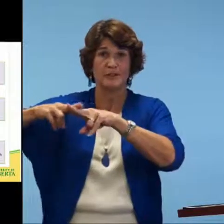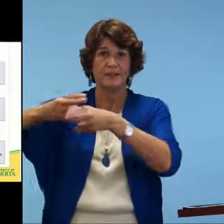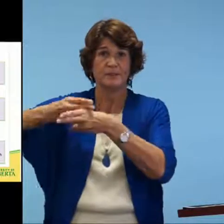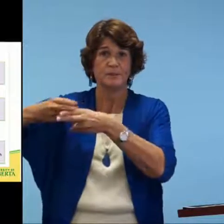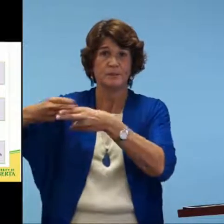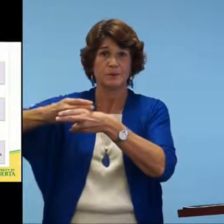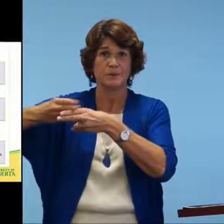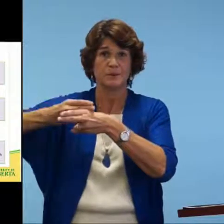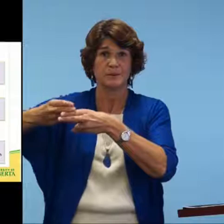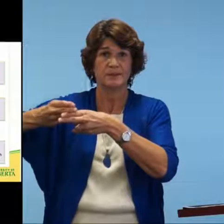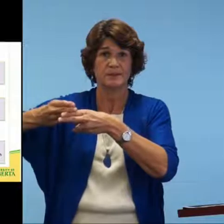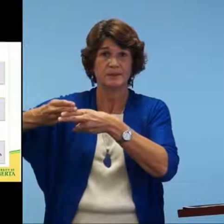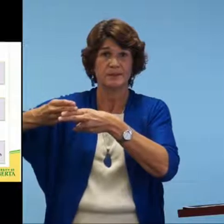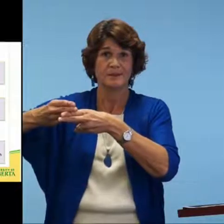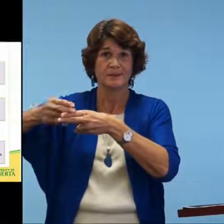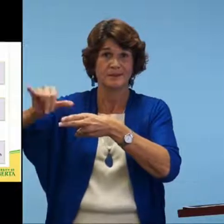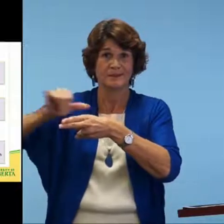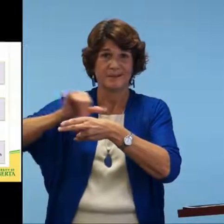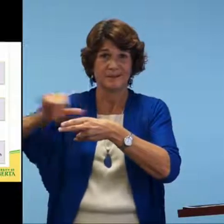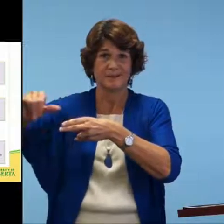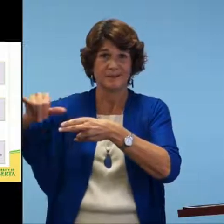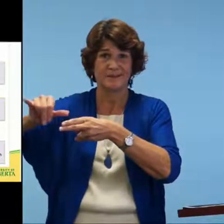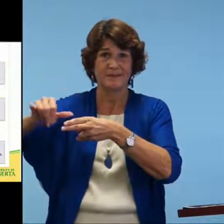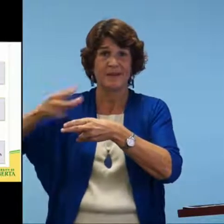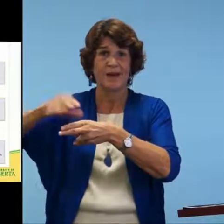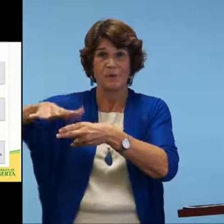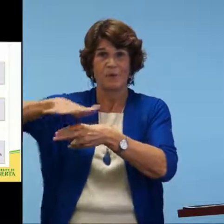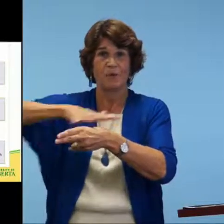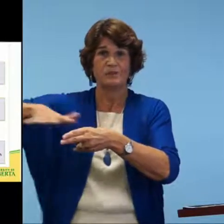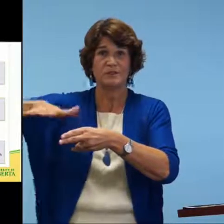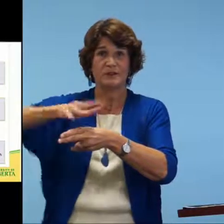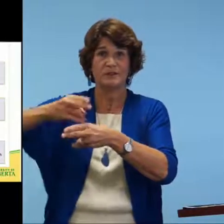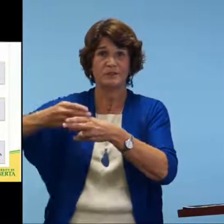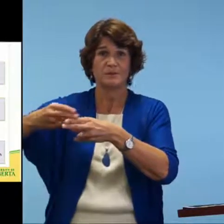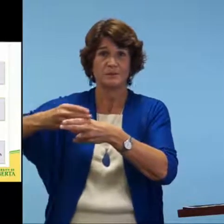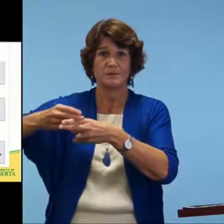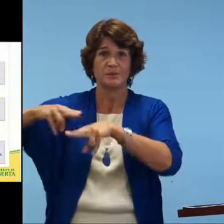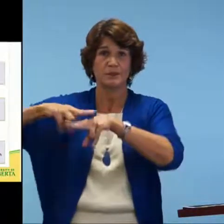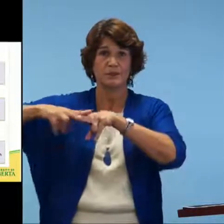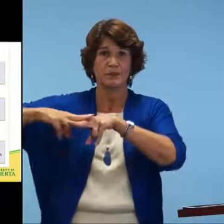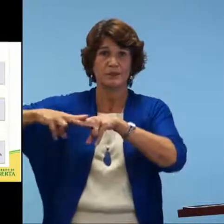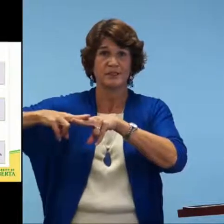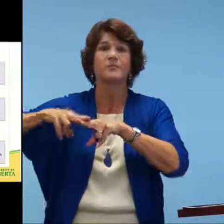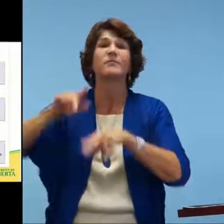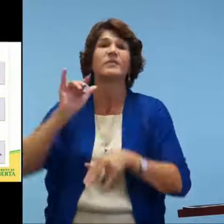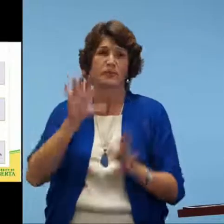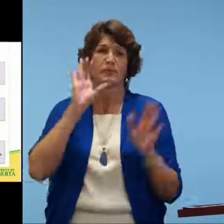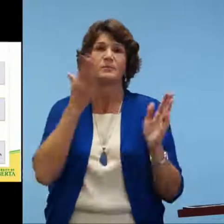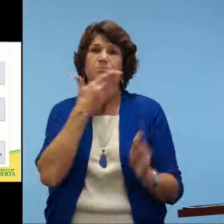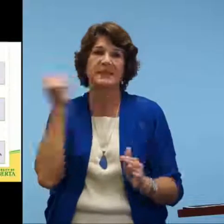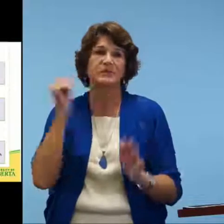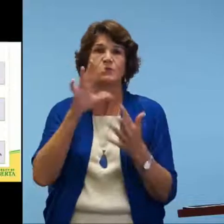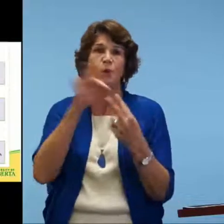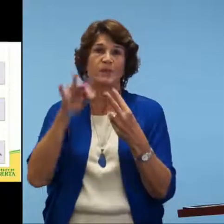of both hands, and the location is the same. So then the child would